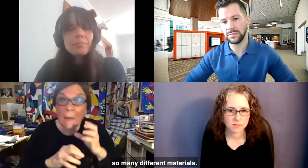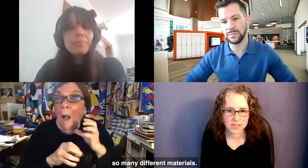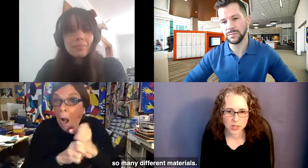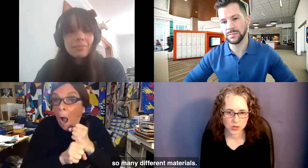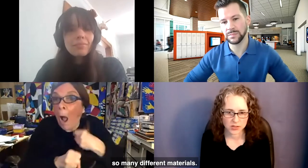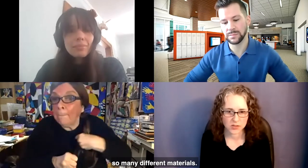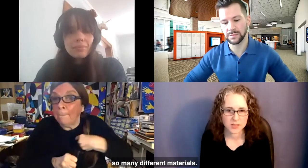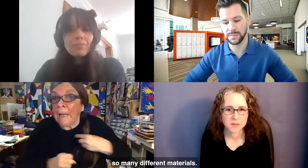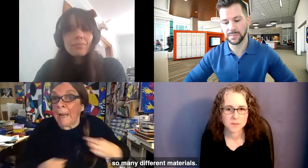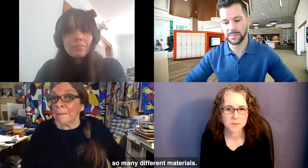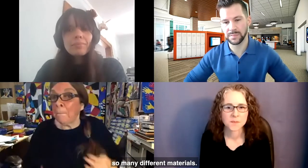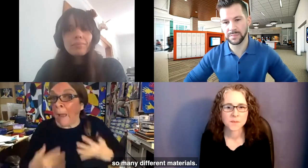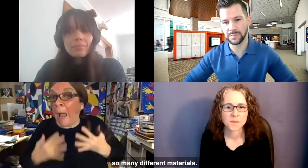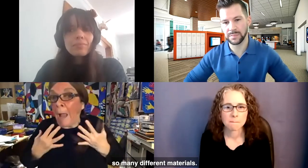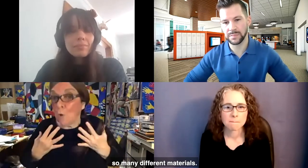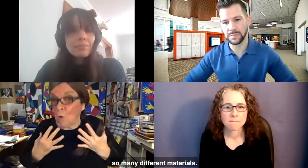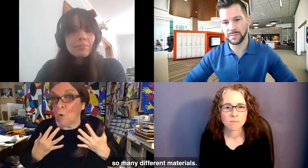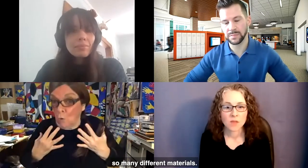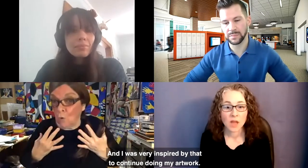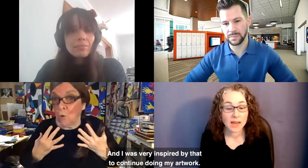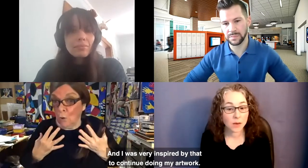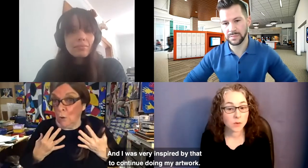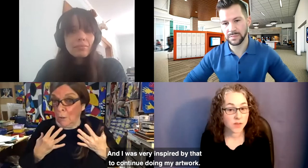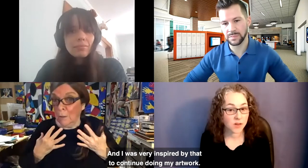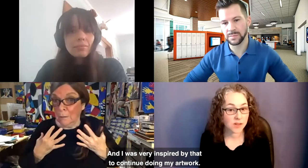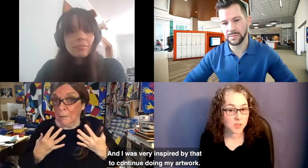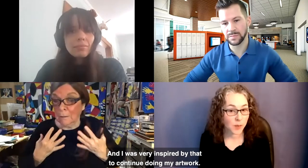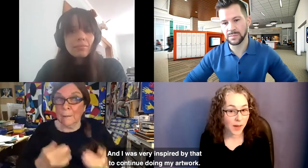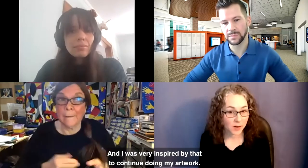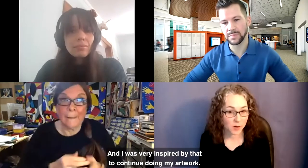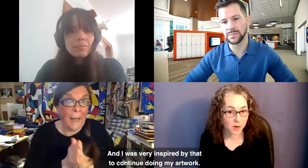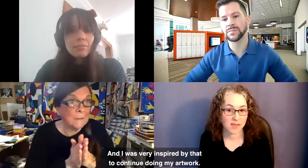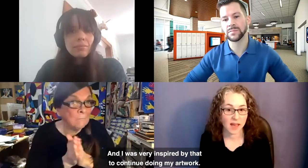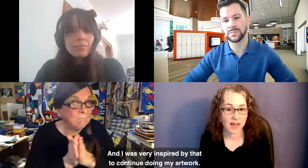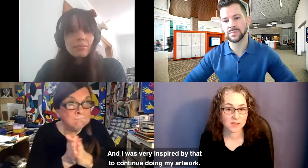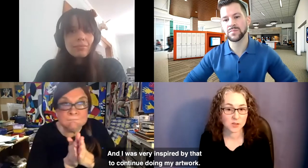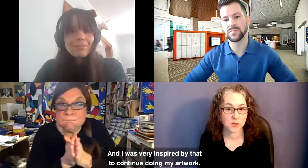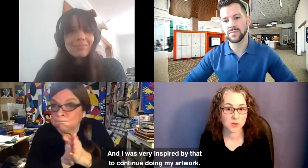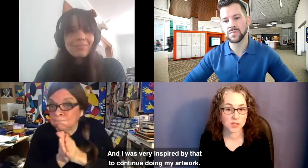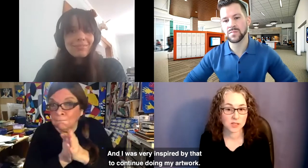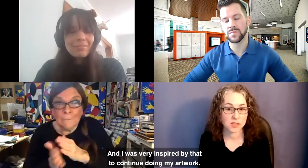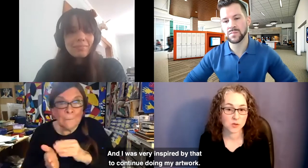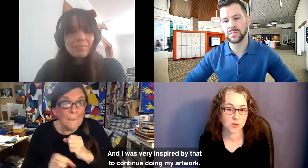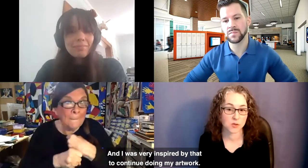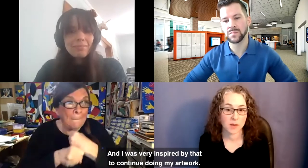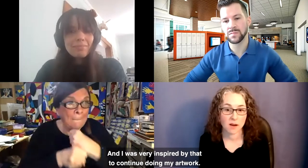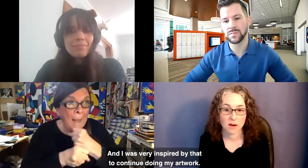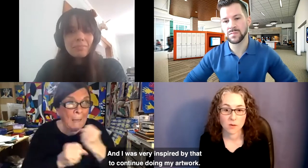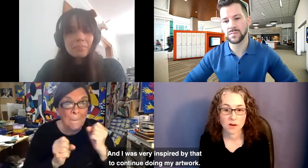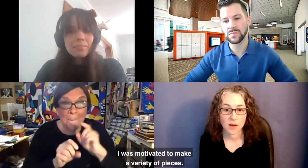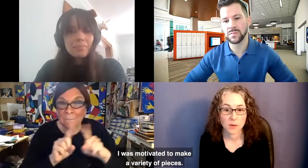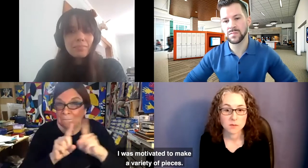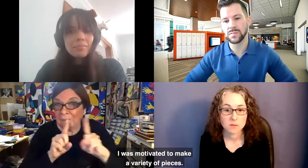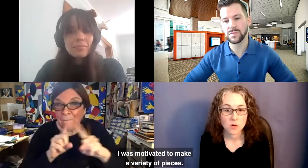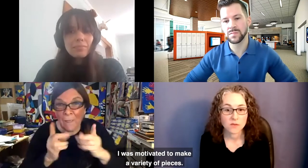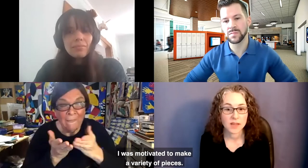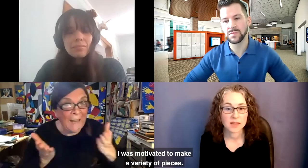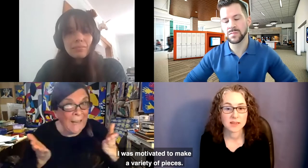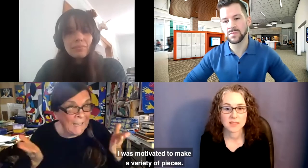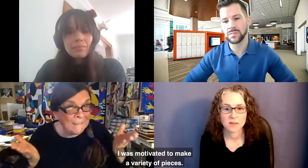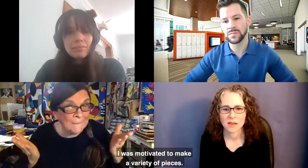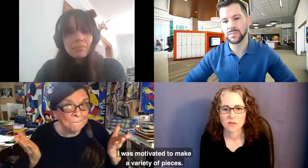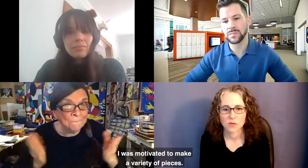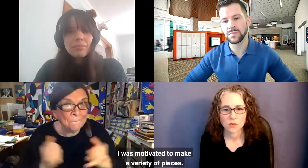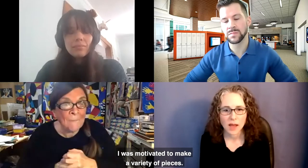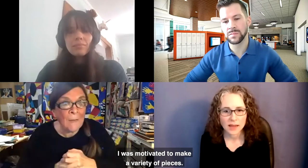materials. And I was very inspired by that to continue doing my art work. I was motivated